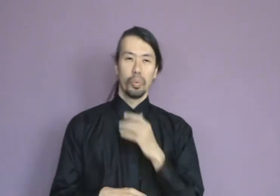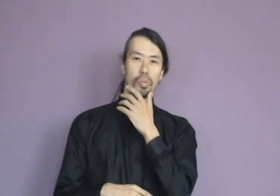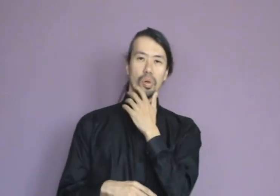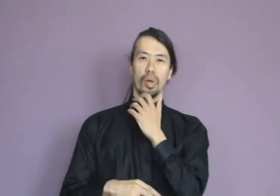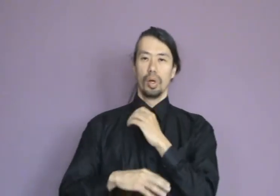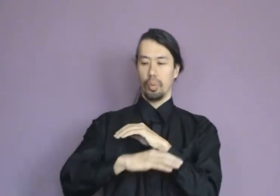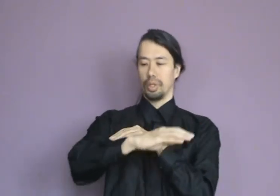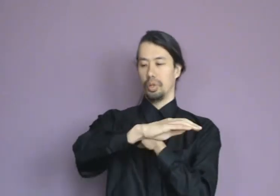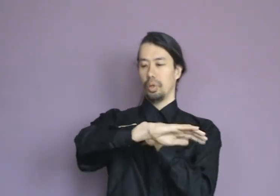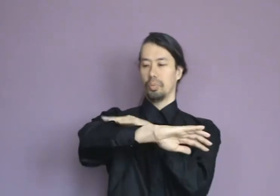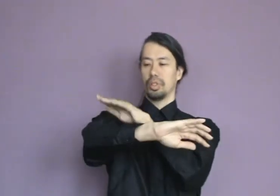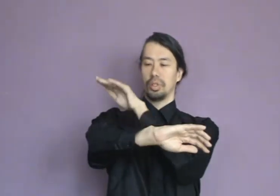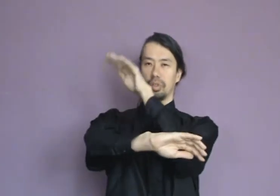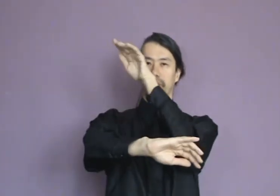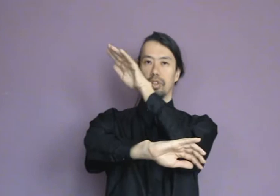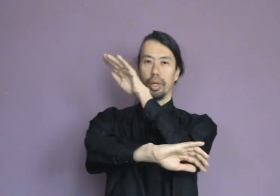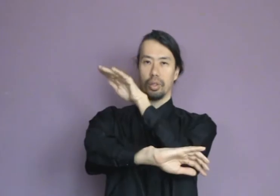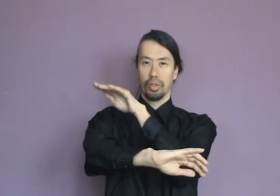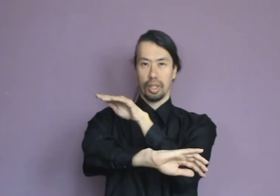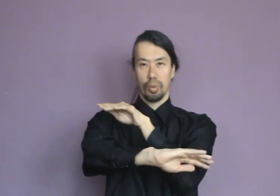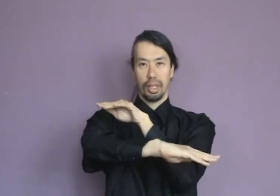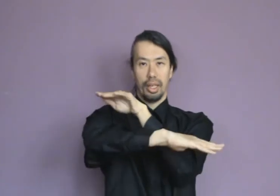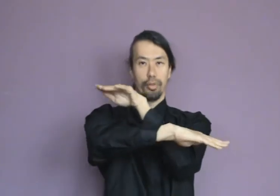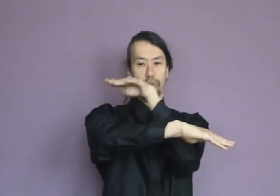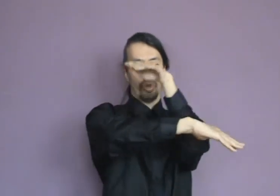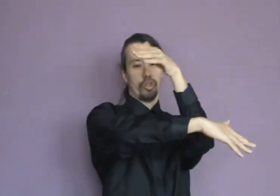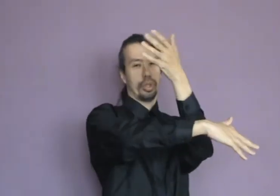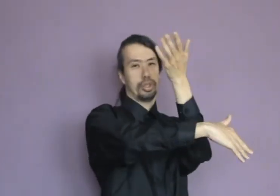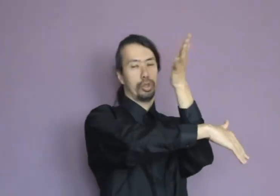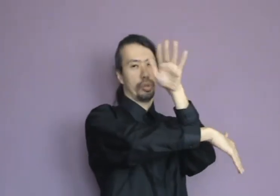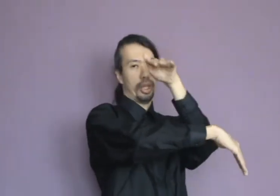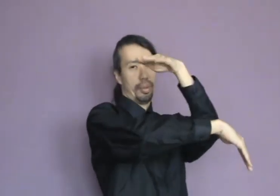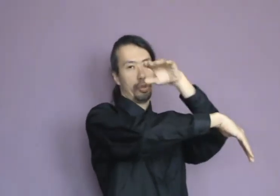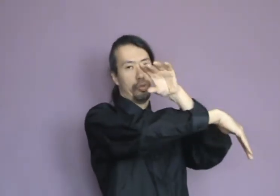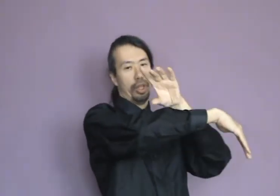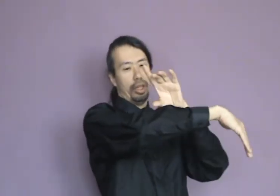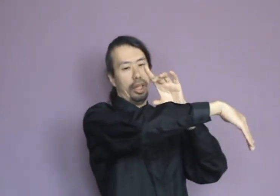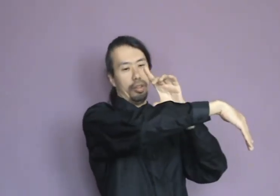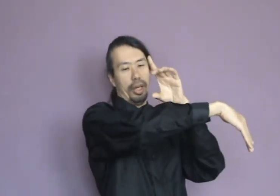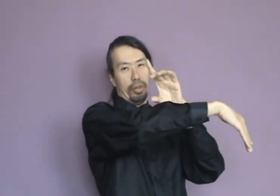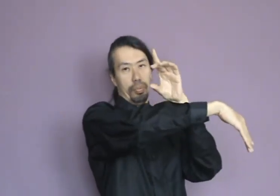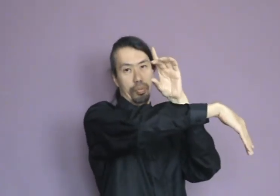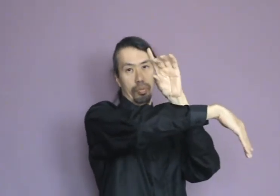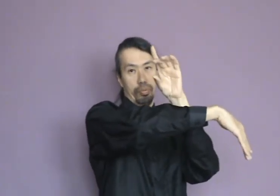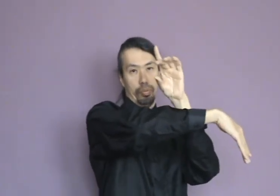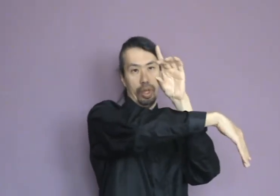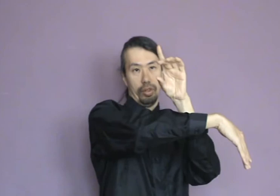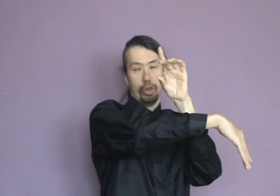So, what you do is you try to make contact with the life force, which you should be able to feel at about two